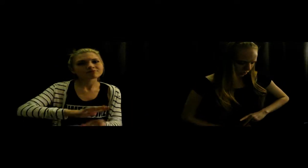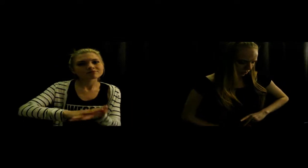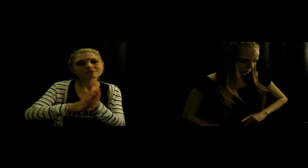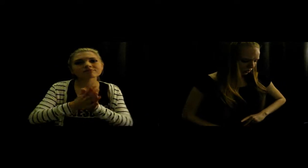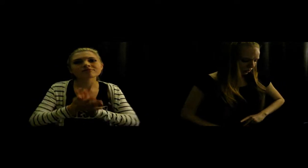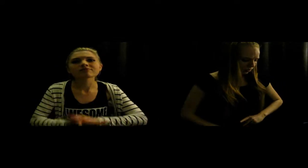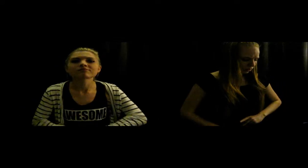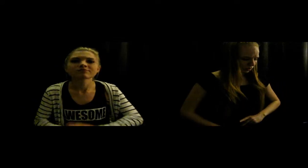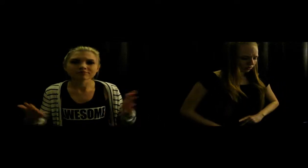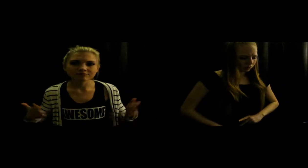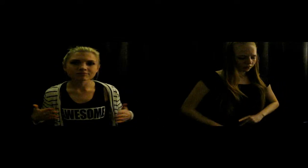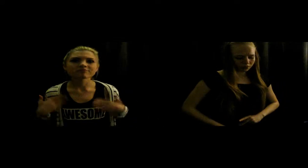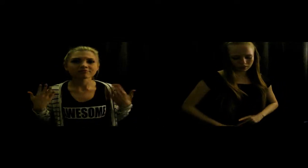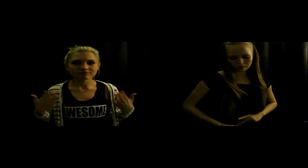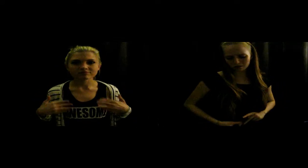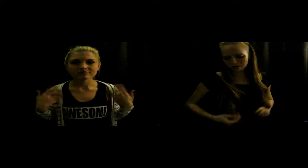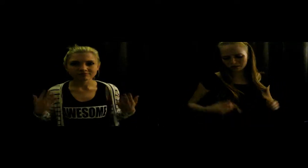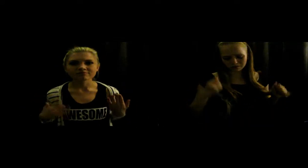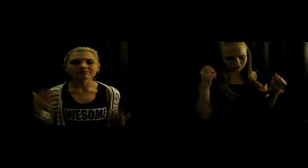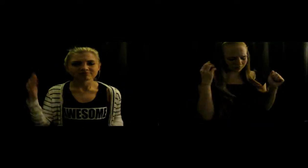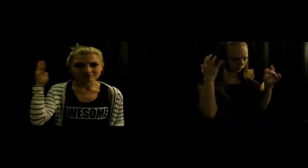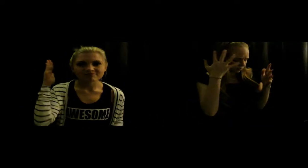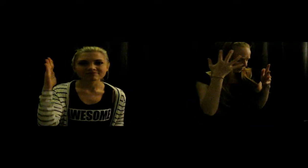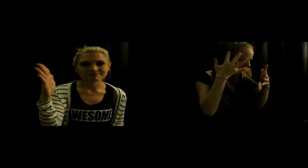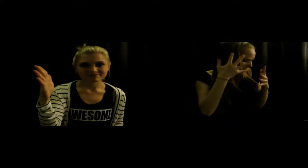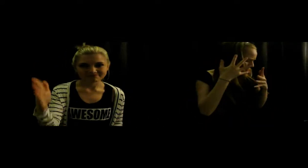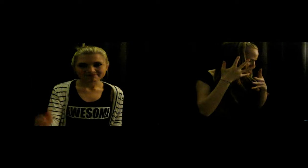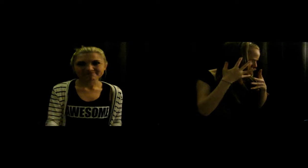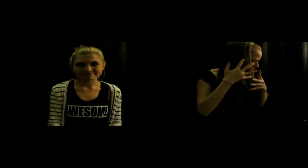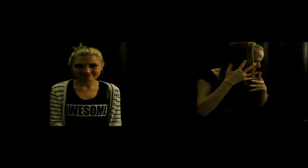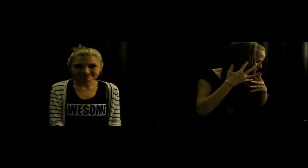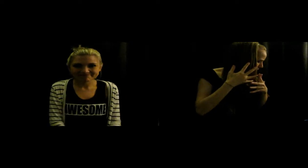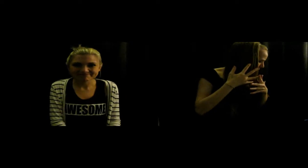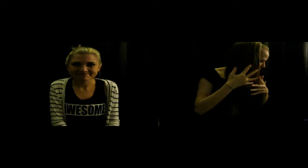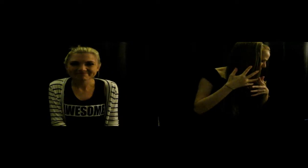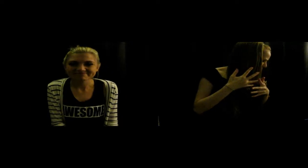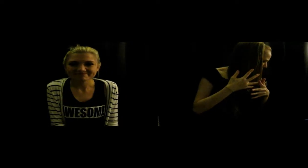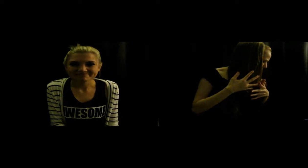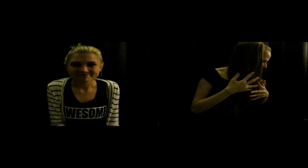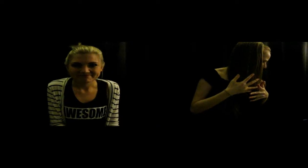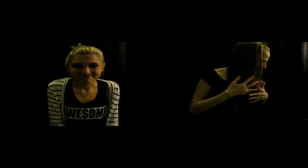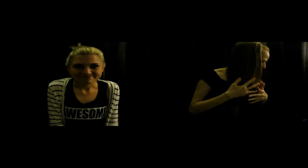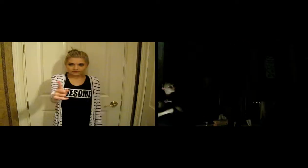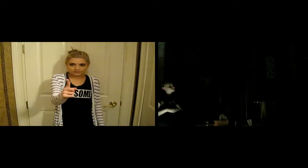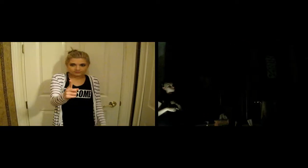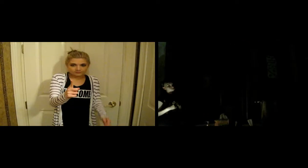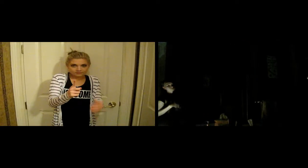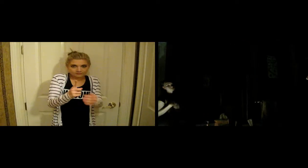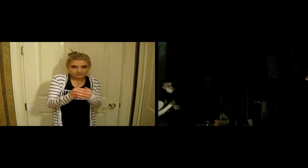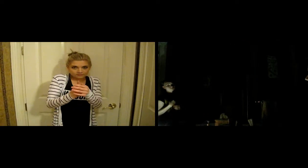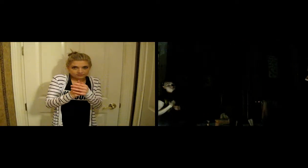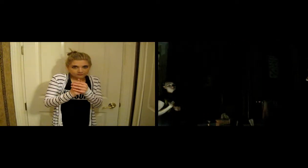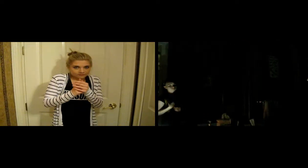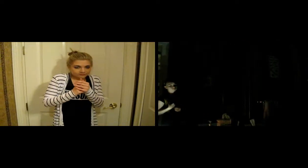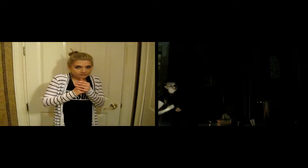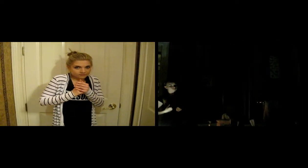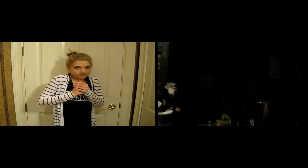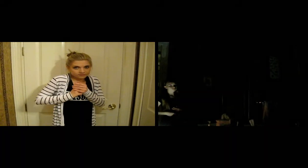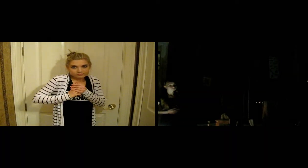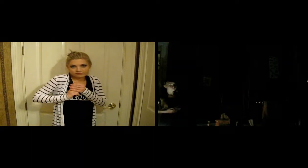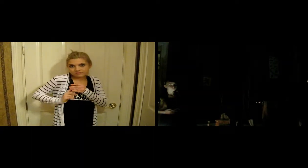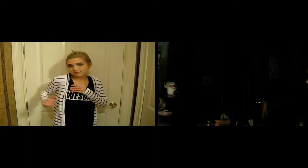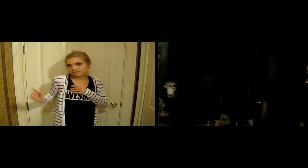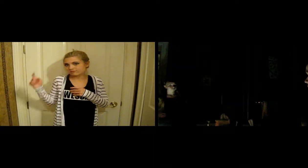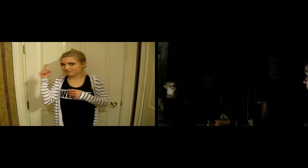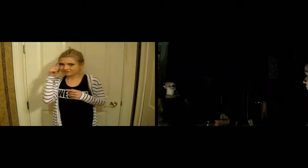someone's what you can't do, but you put on in the dark. When you're alone all by yourself